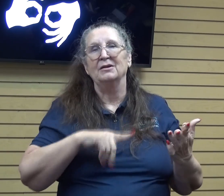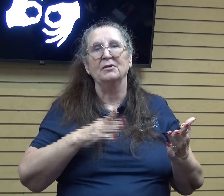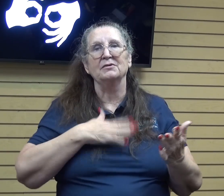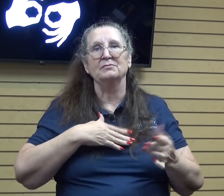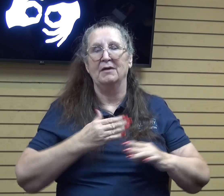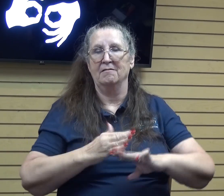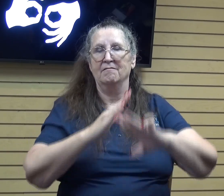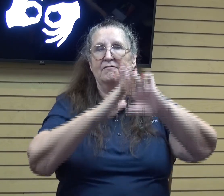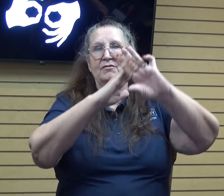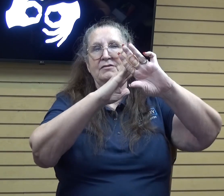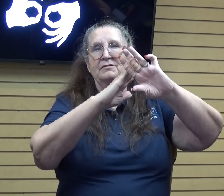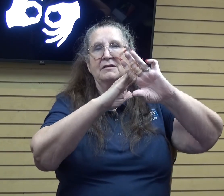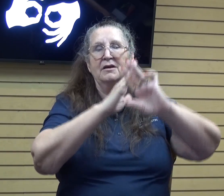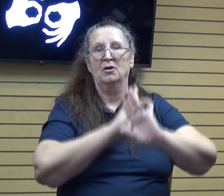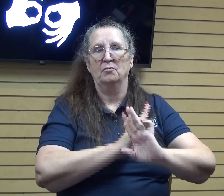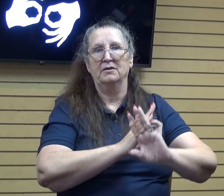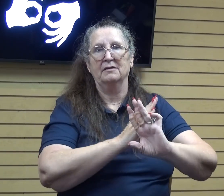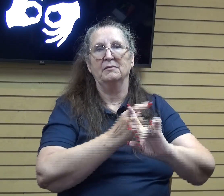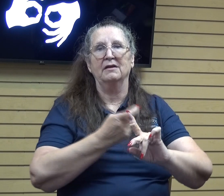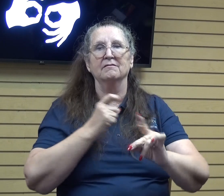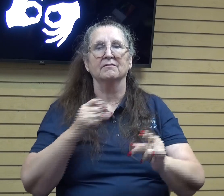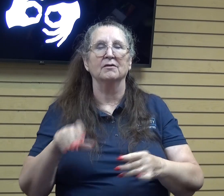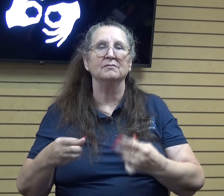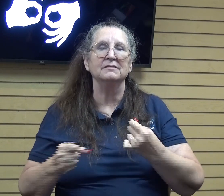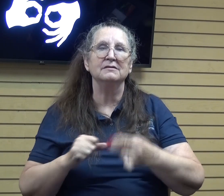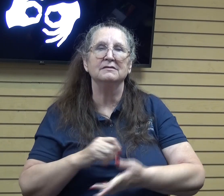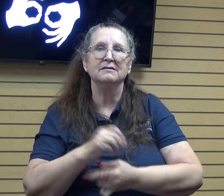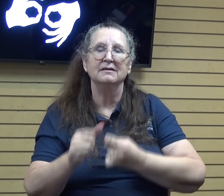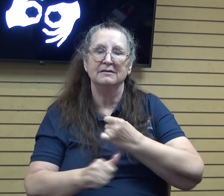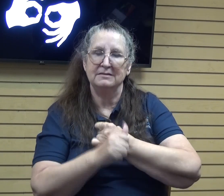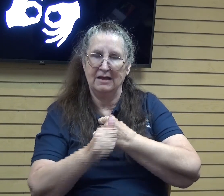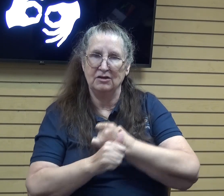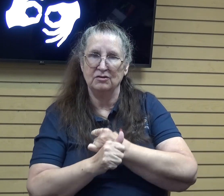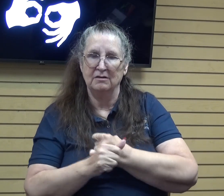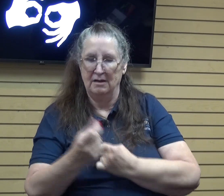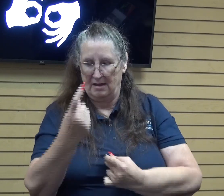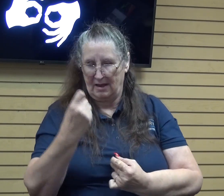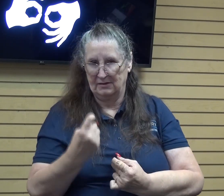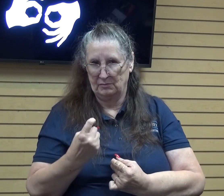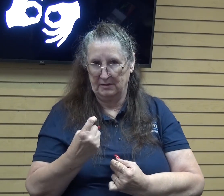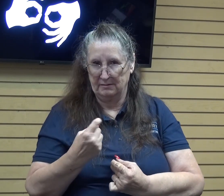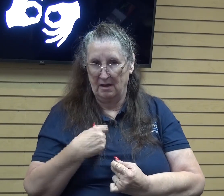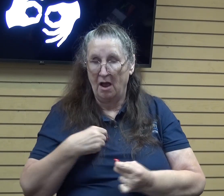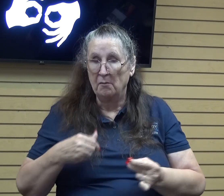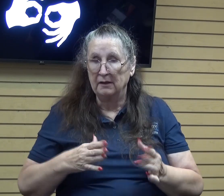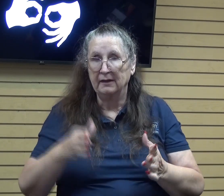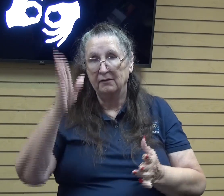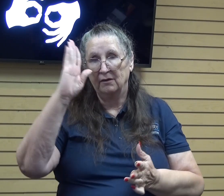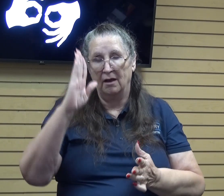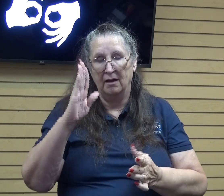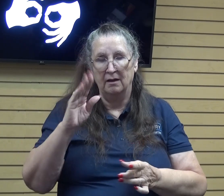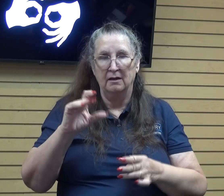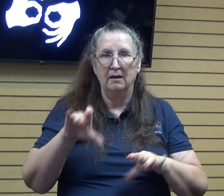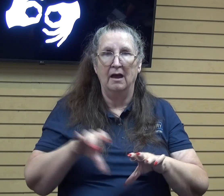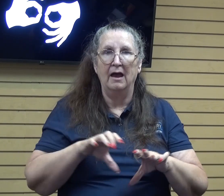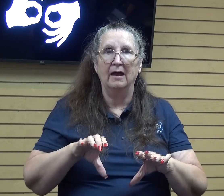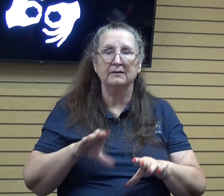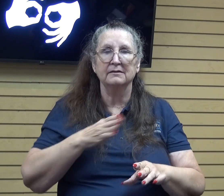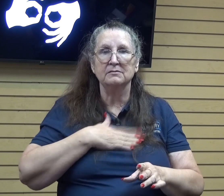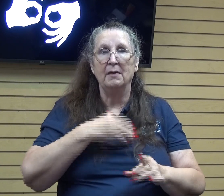protecting me from danger so i asked myself am i allowing god to act as my lighthouse in